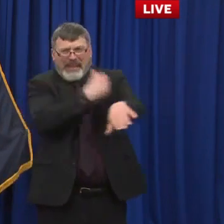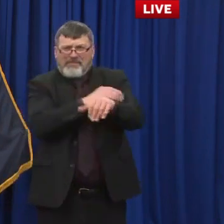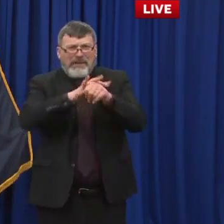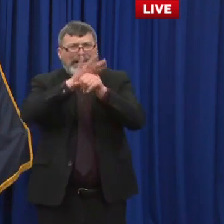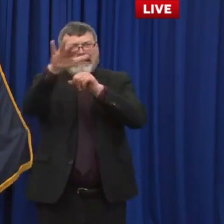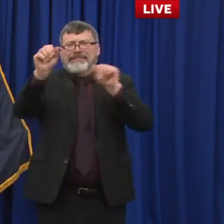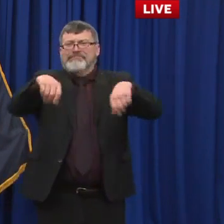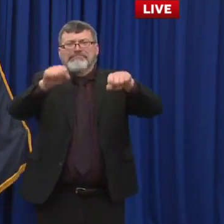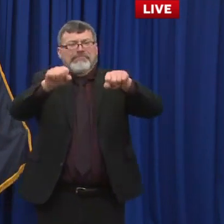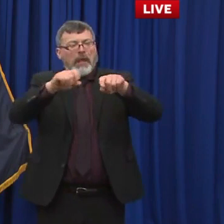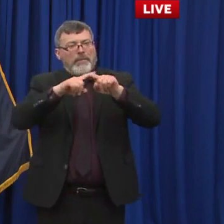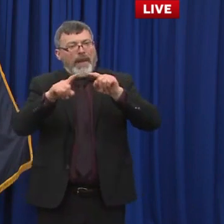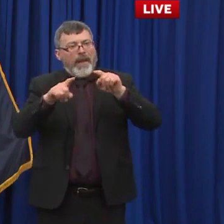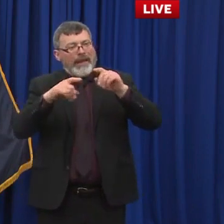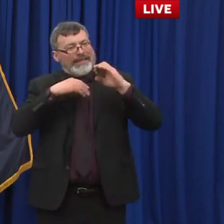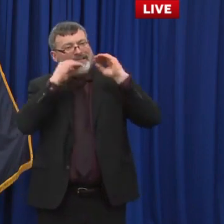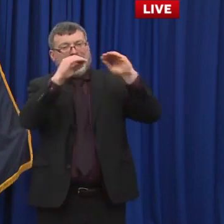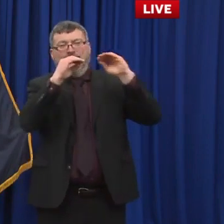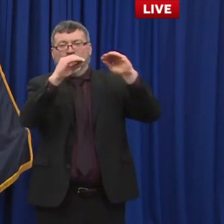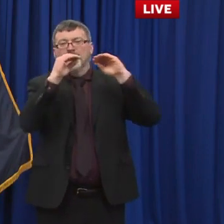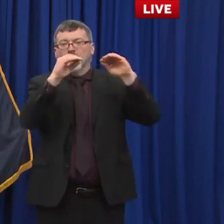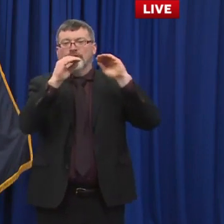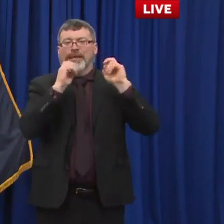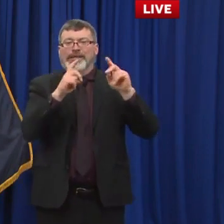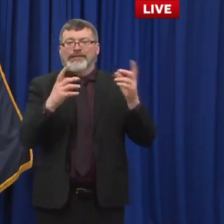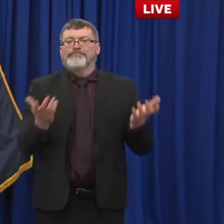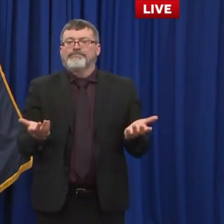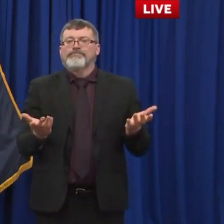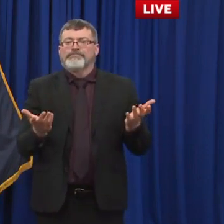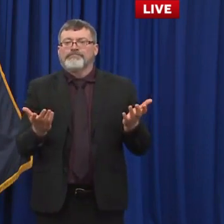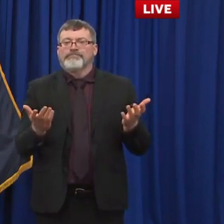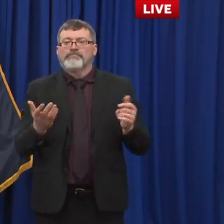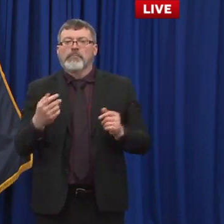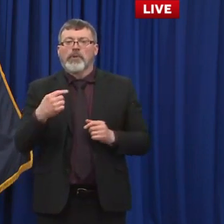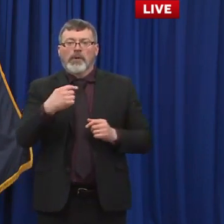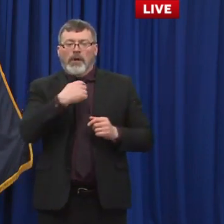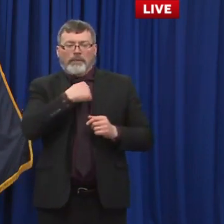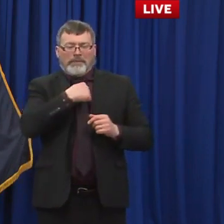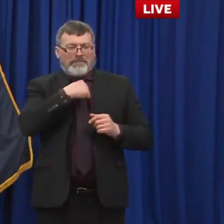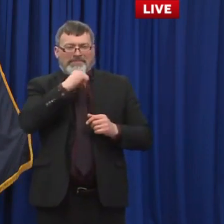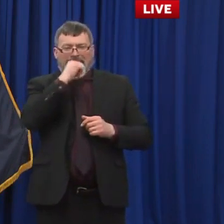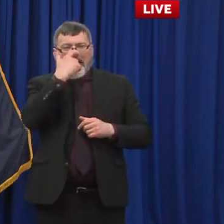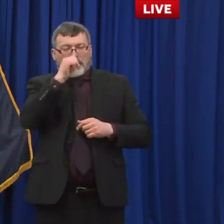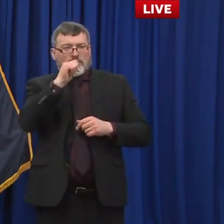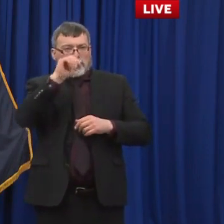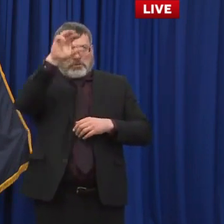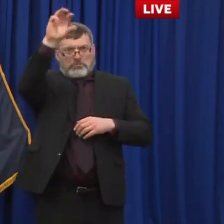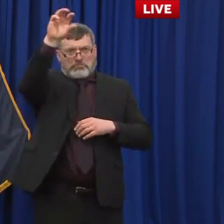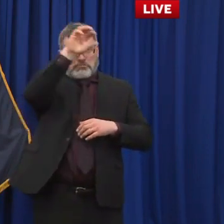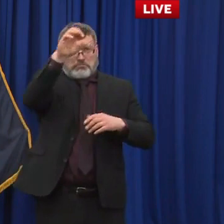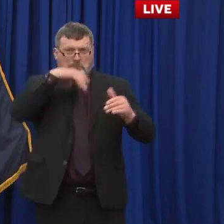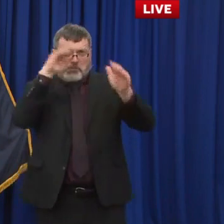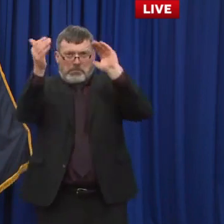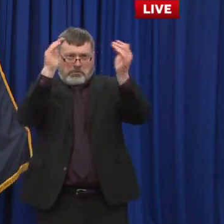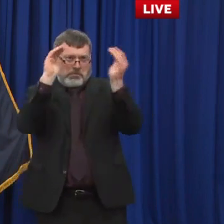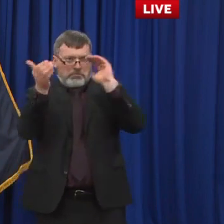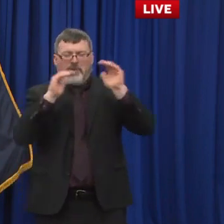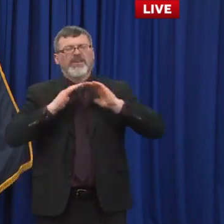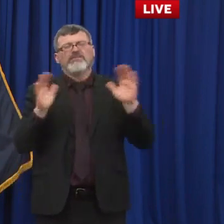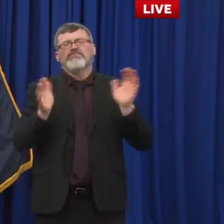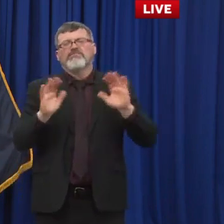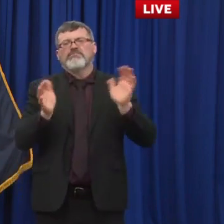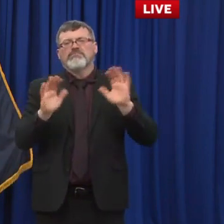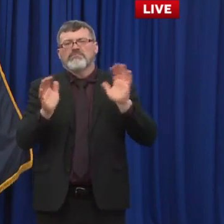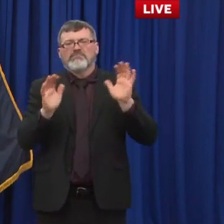I don't want to say that this county is better than that county, and this county is doing a good job. That's not fair to that county. It's not really county specific,